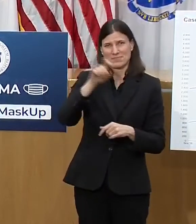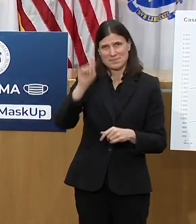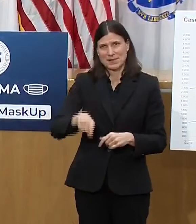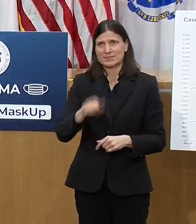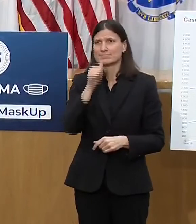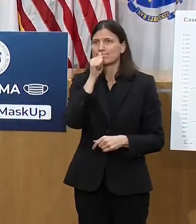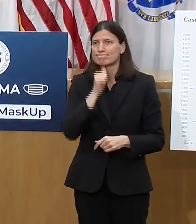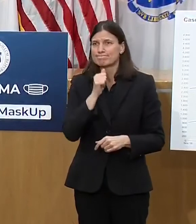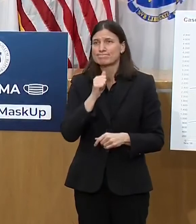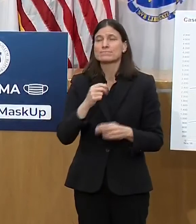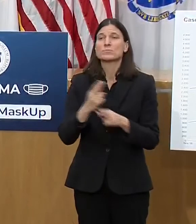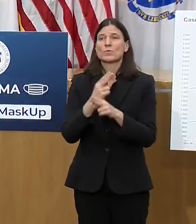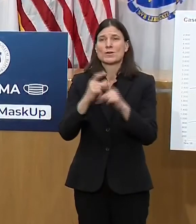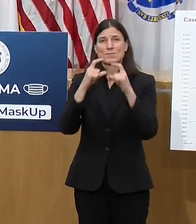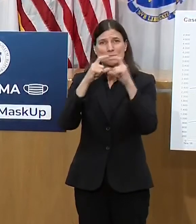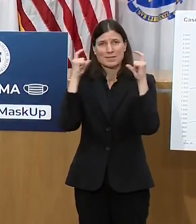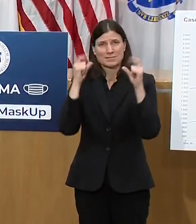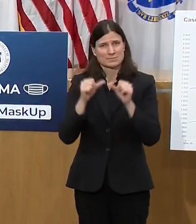masks,